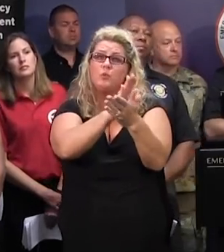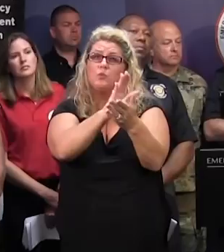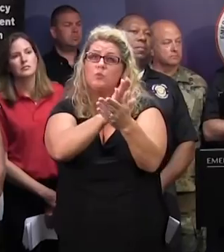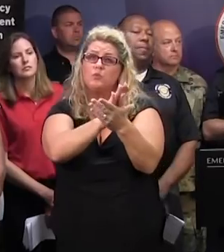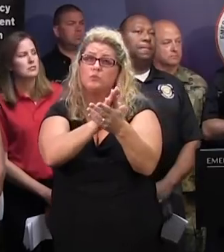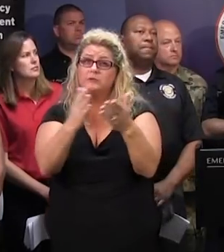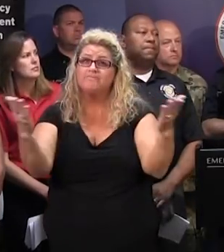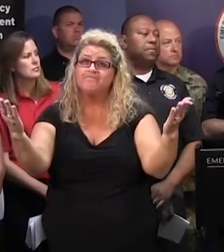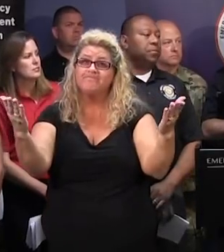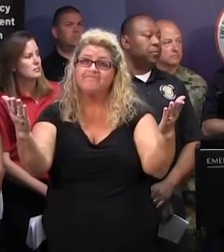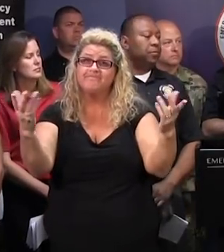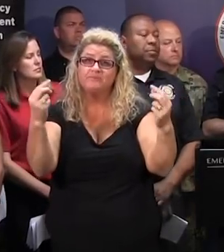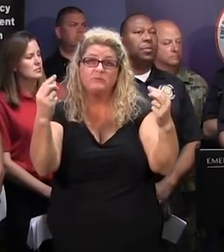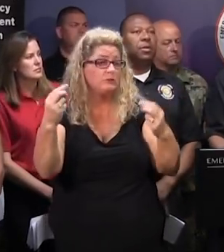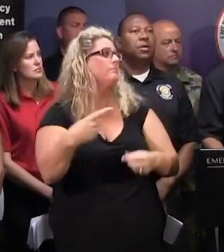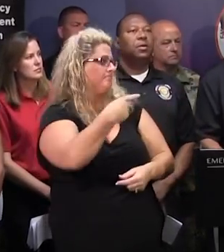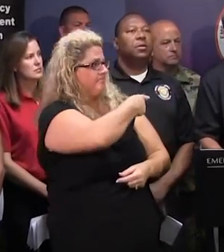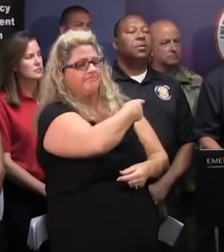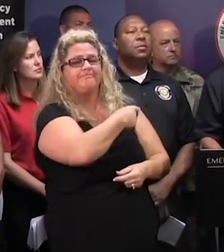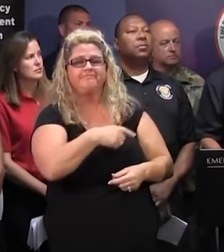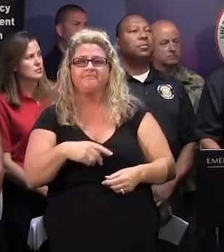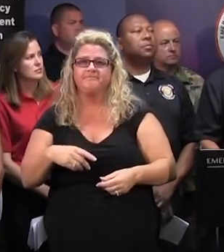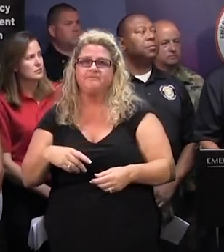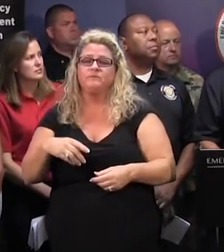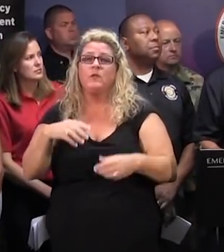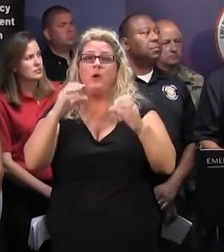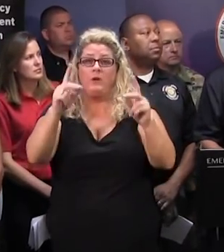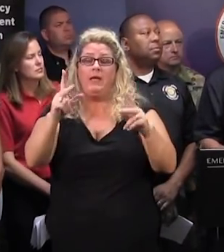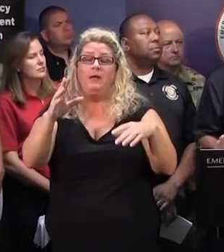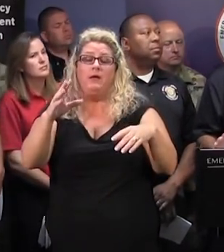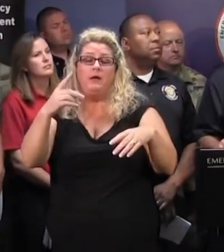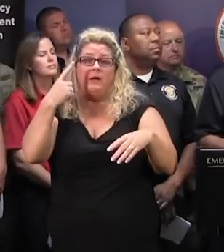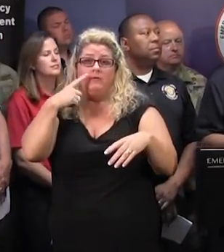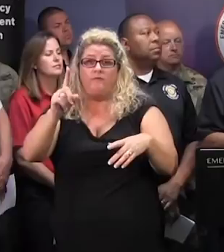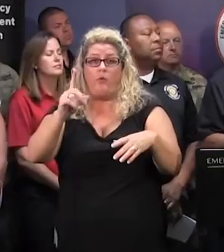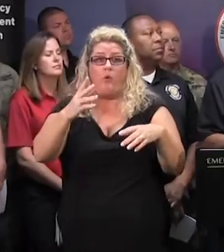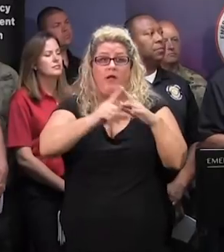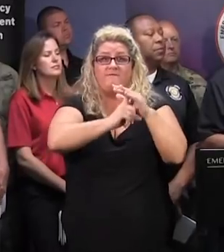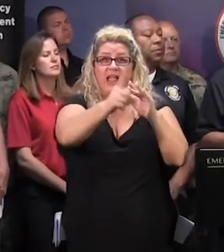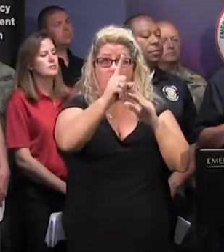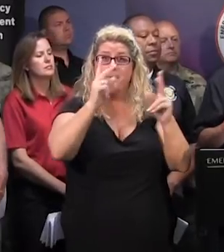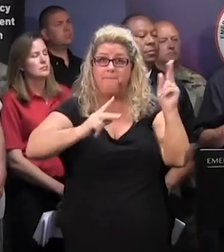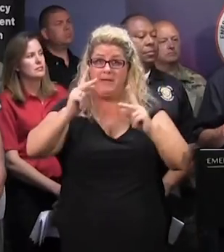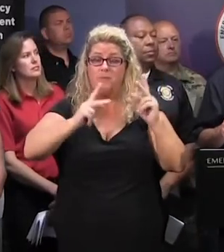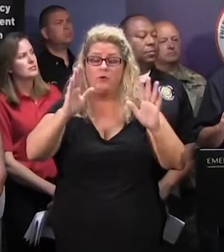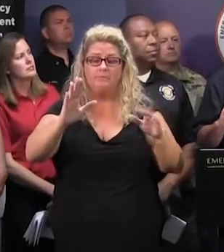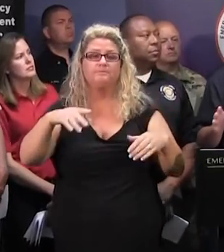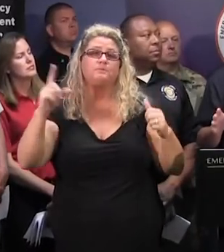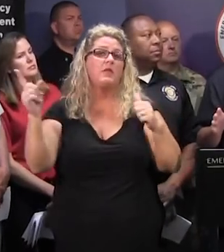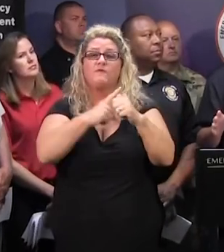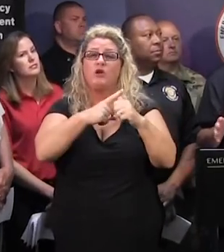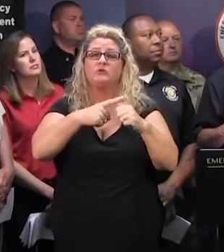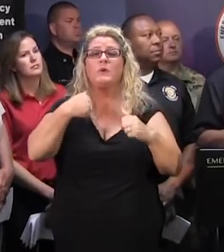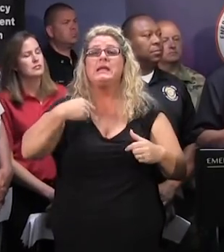Governor? Are we on the same? As far as the estimates on the evacuating people is that we originally had the